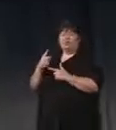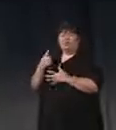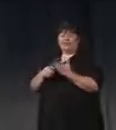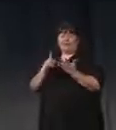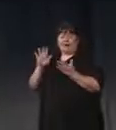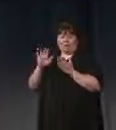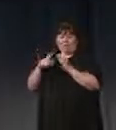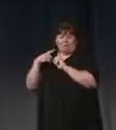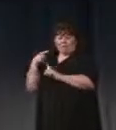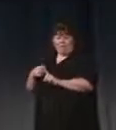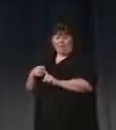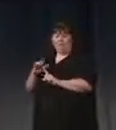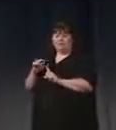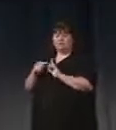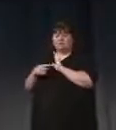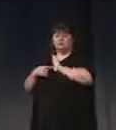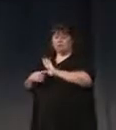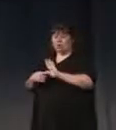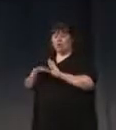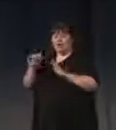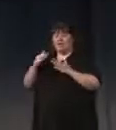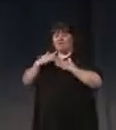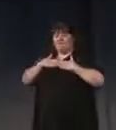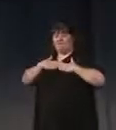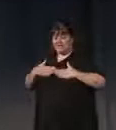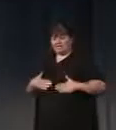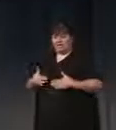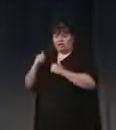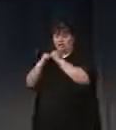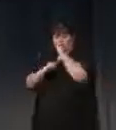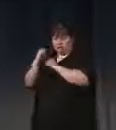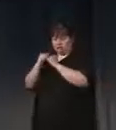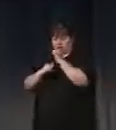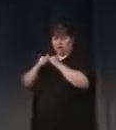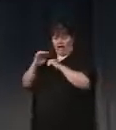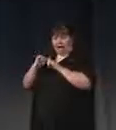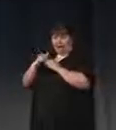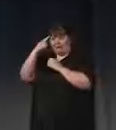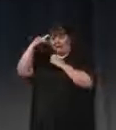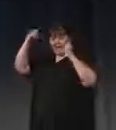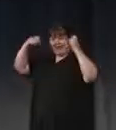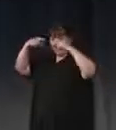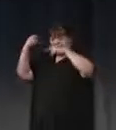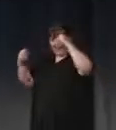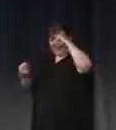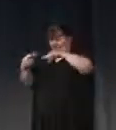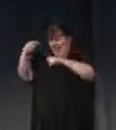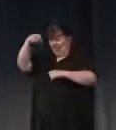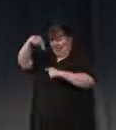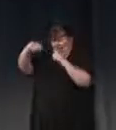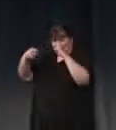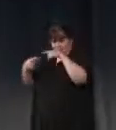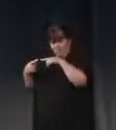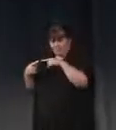wanted to demonstrate was that the physical structure of the neurons would allow neurons to theoretically